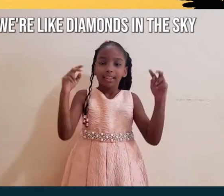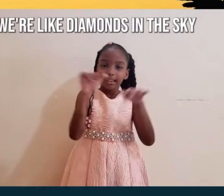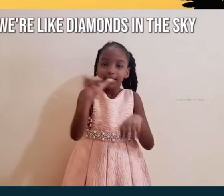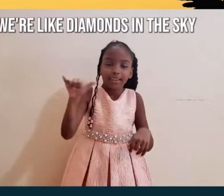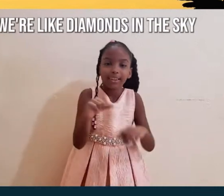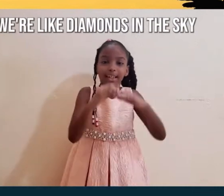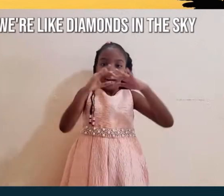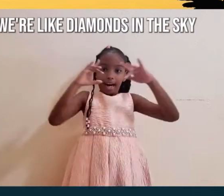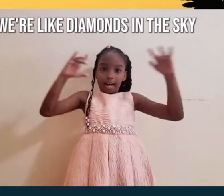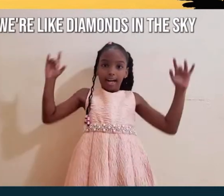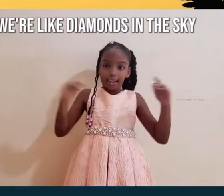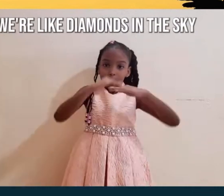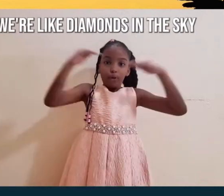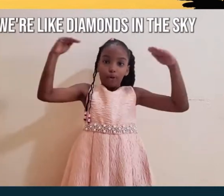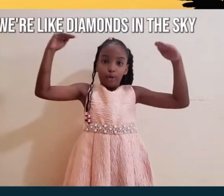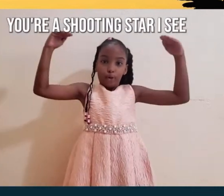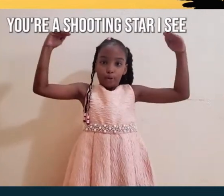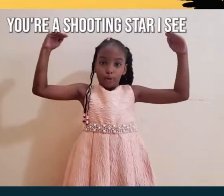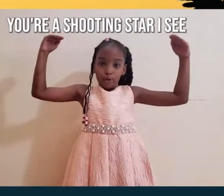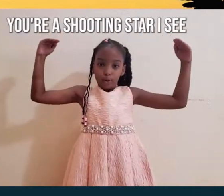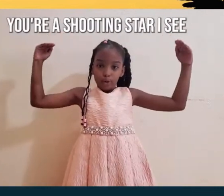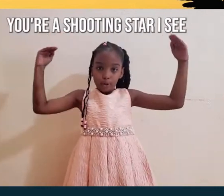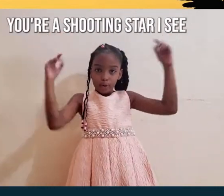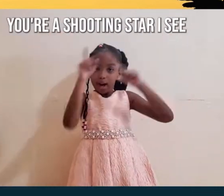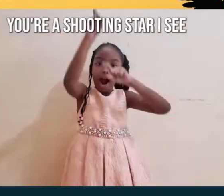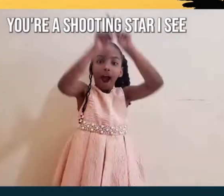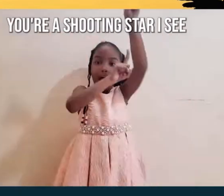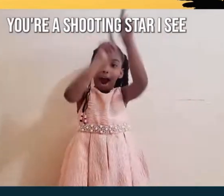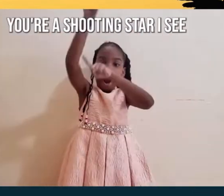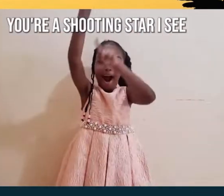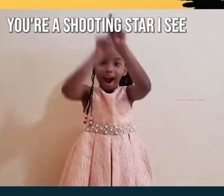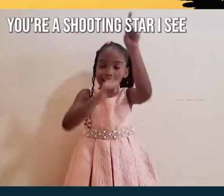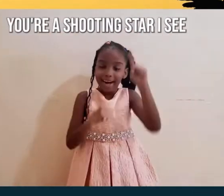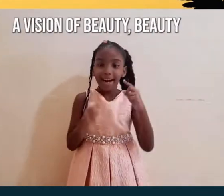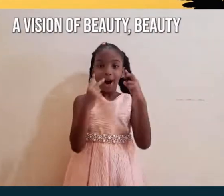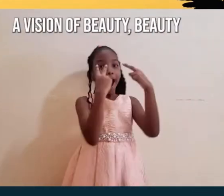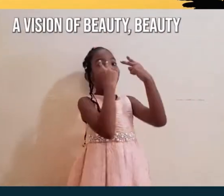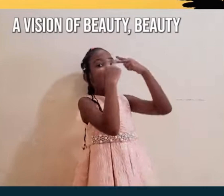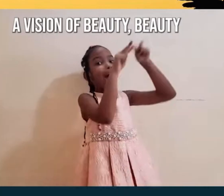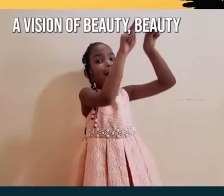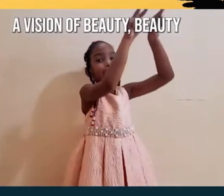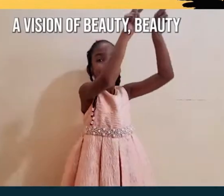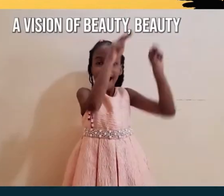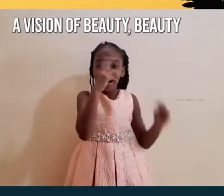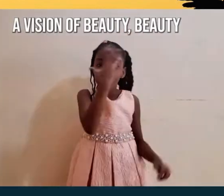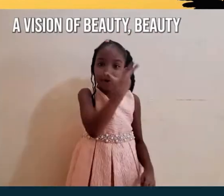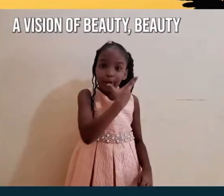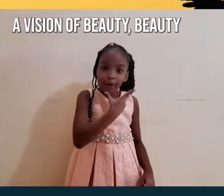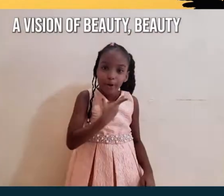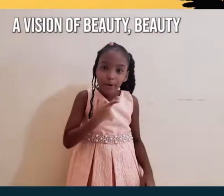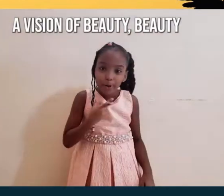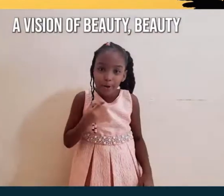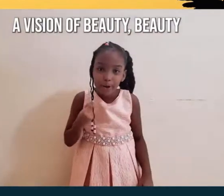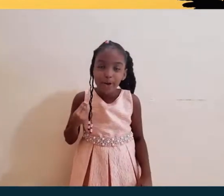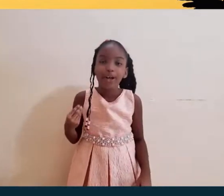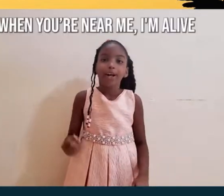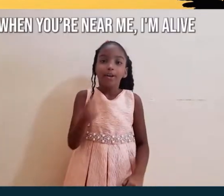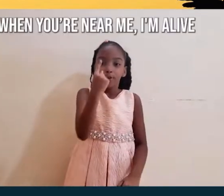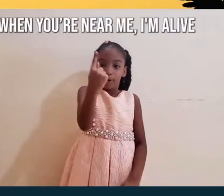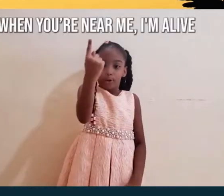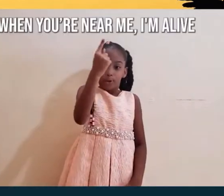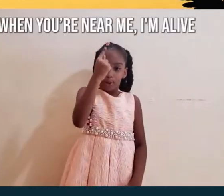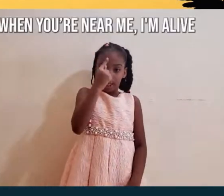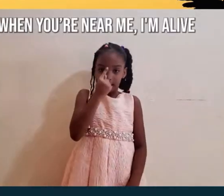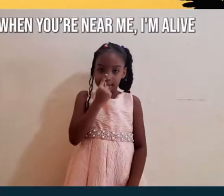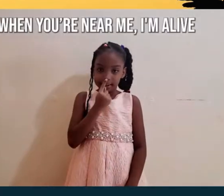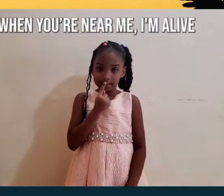We're like diamonds in the sky You're a shooting star I see A vision of ecstasy When you